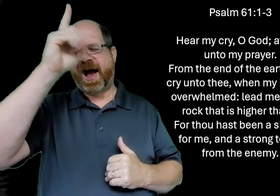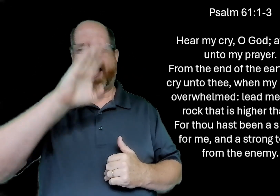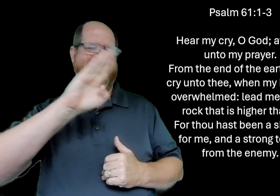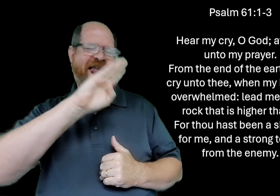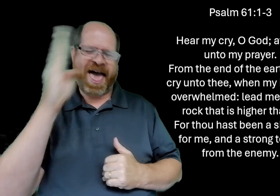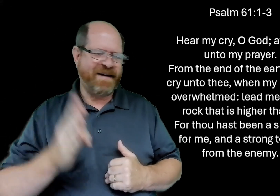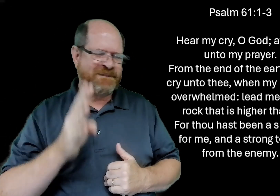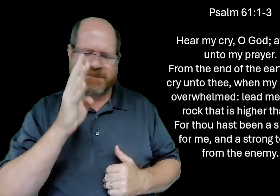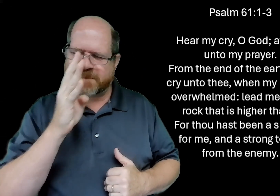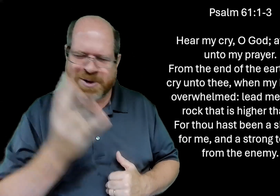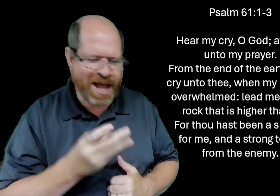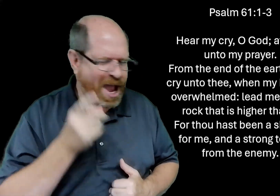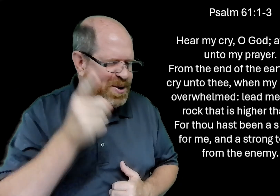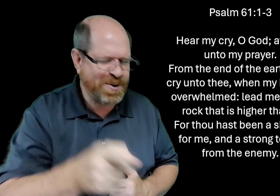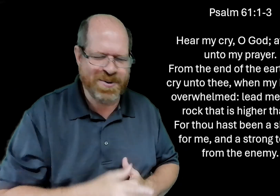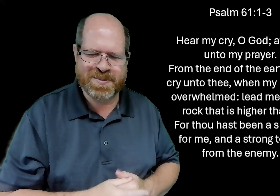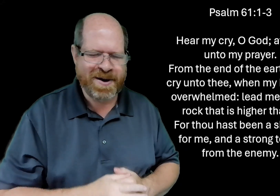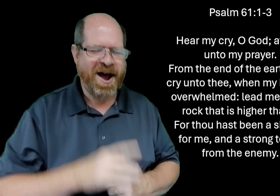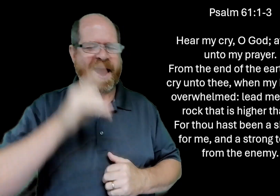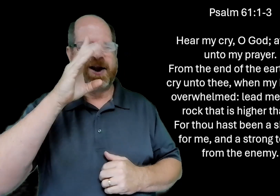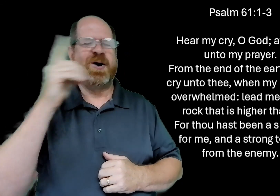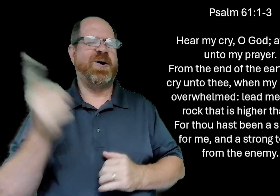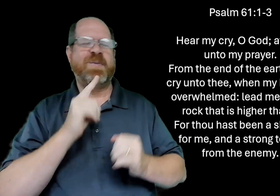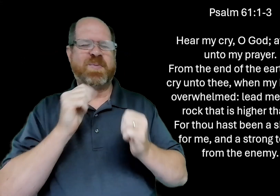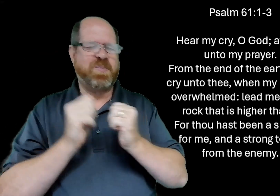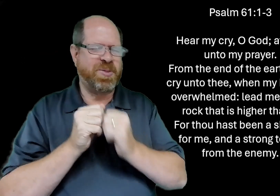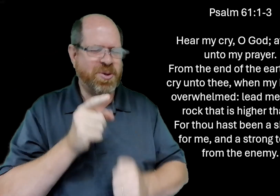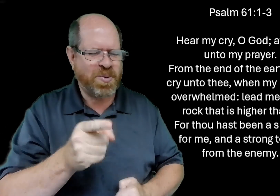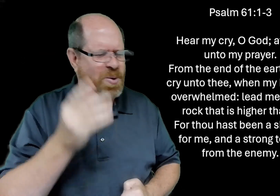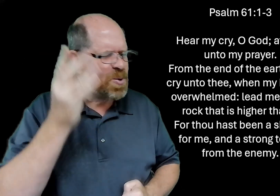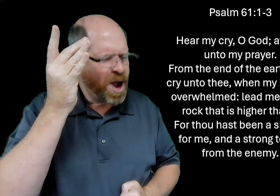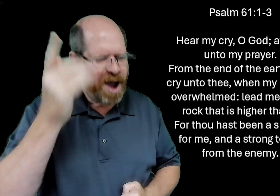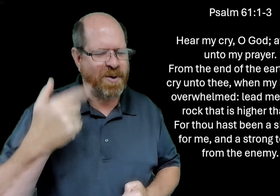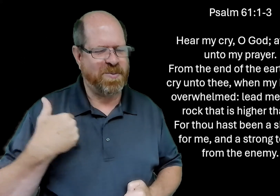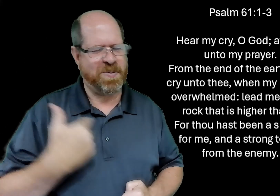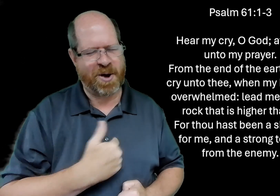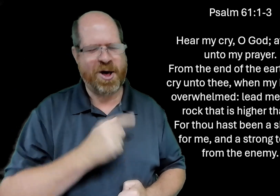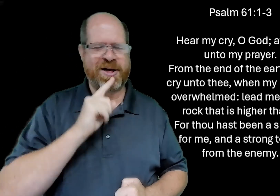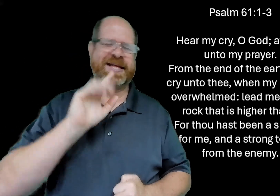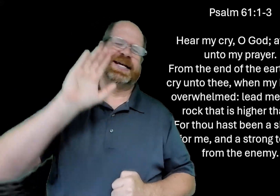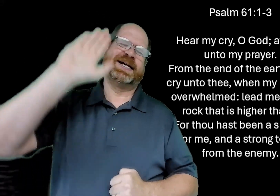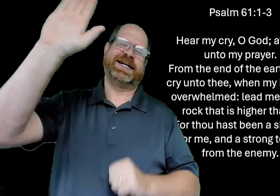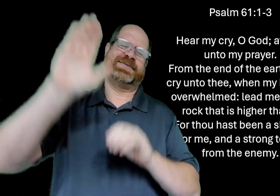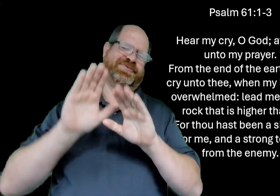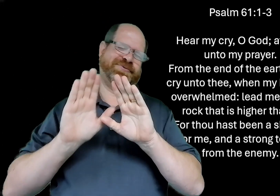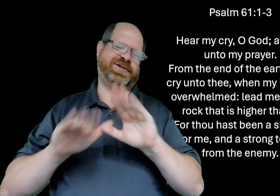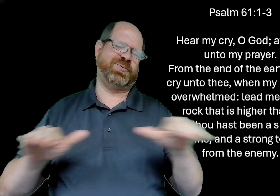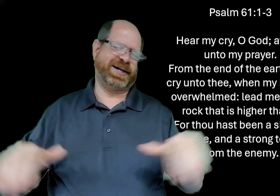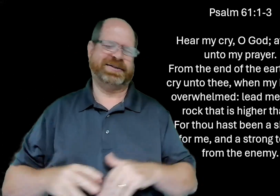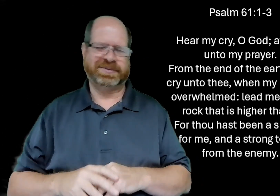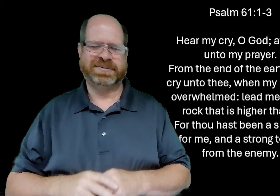god thank you that you never forsake us that you are always with us because we are your children